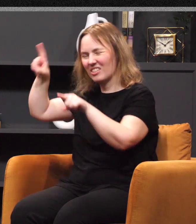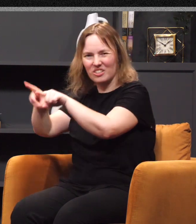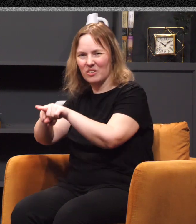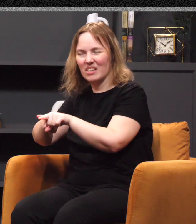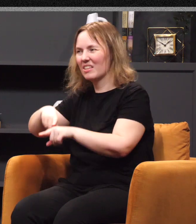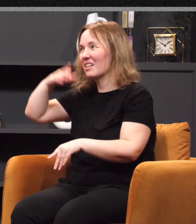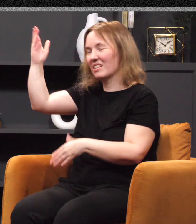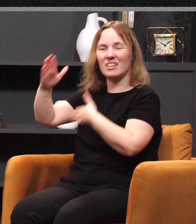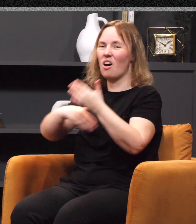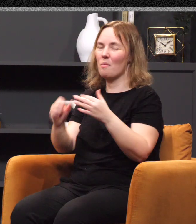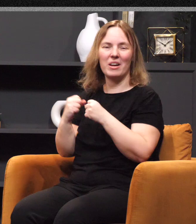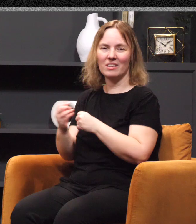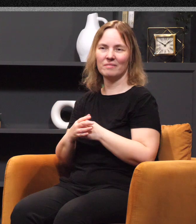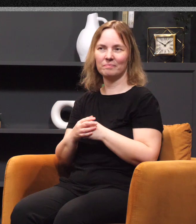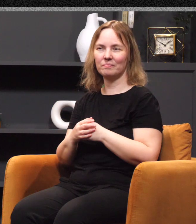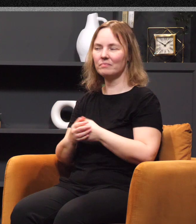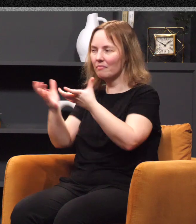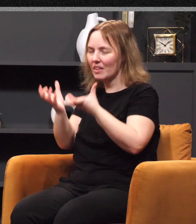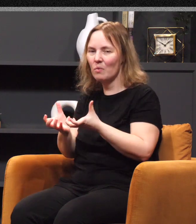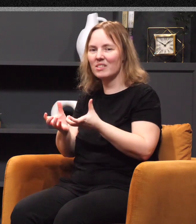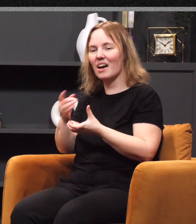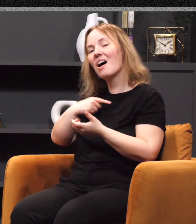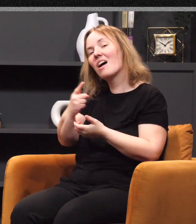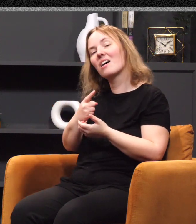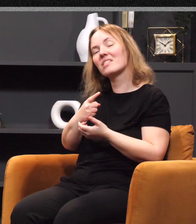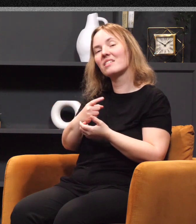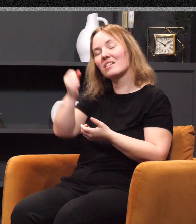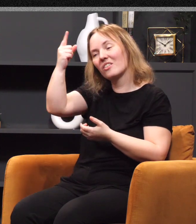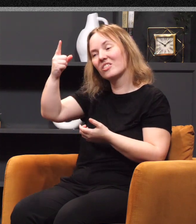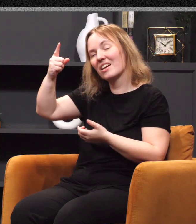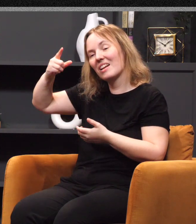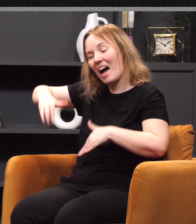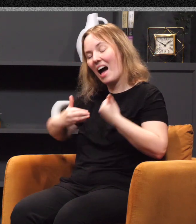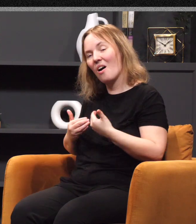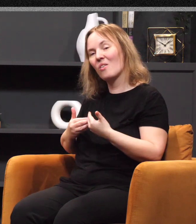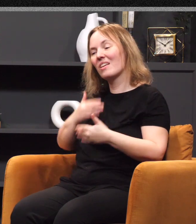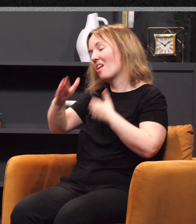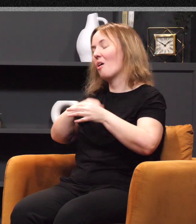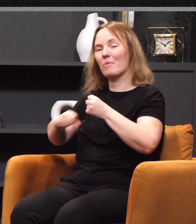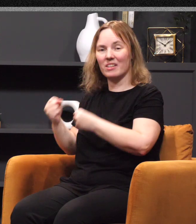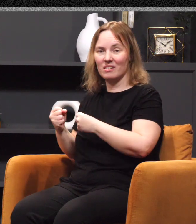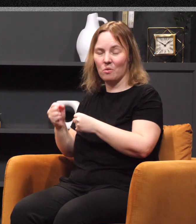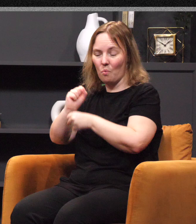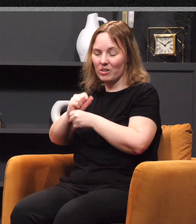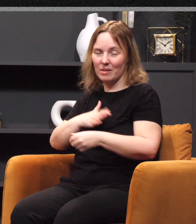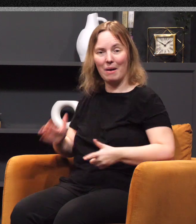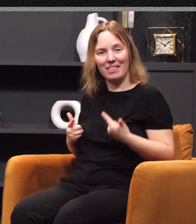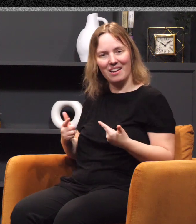that he's almighty. He wants us to understand how that almightiness actually works in my life. What he offers me. You see,